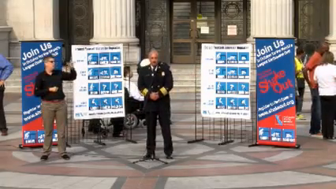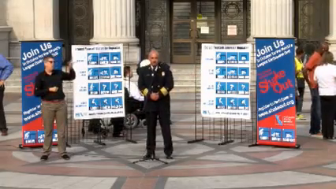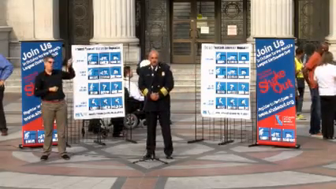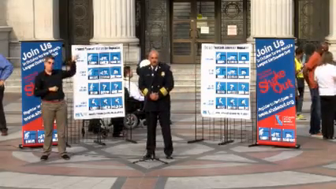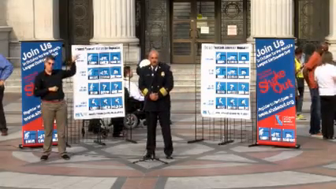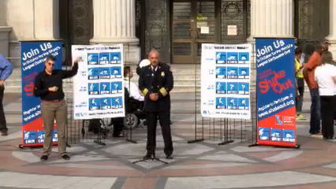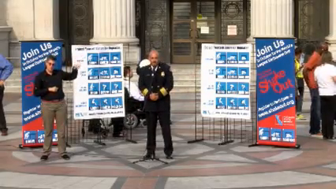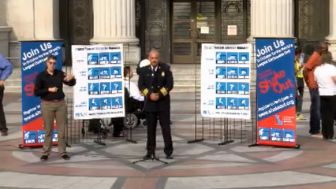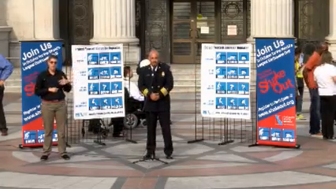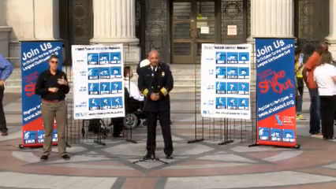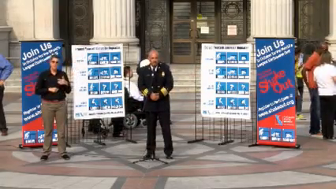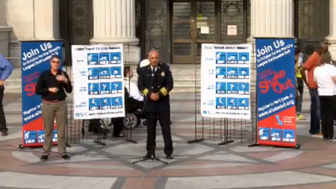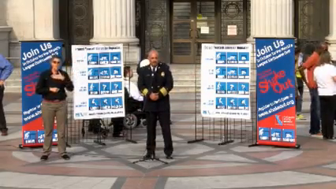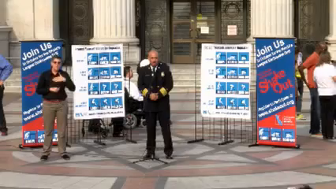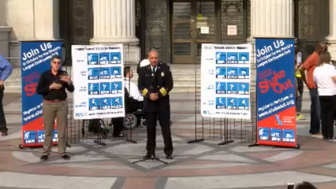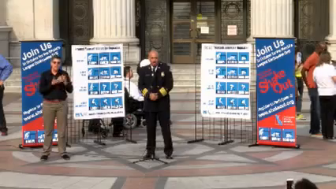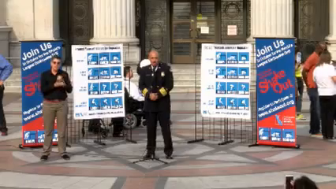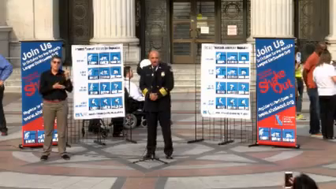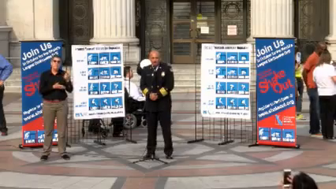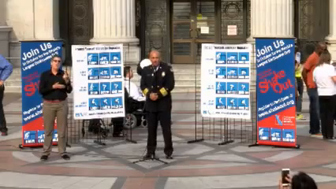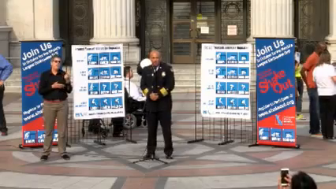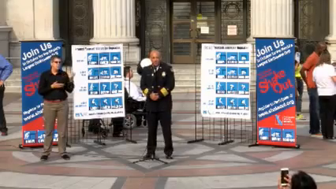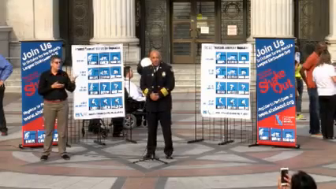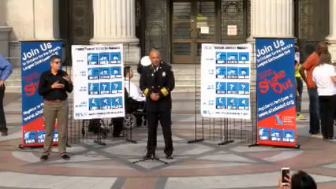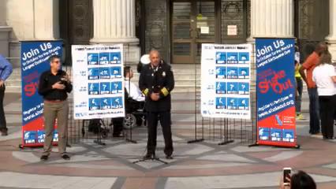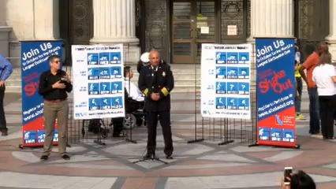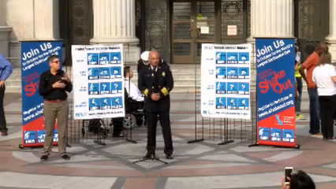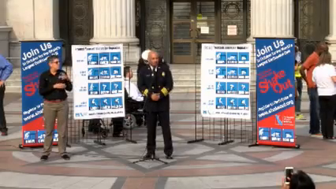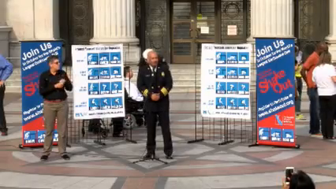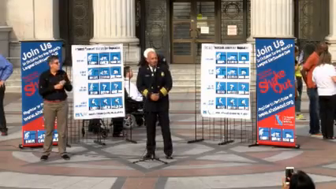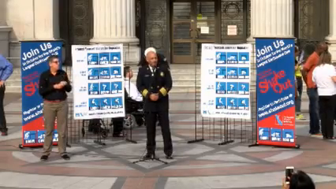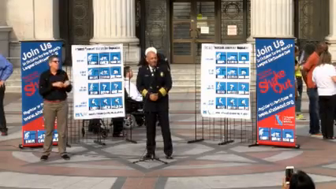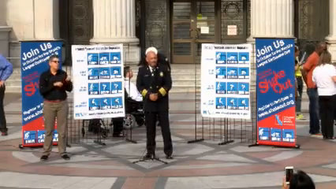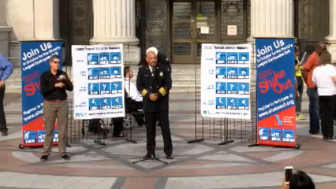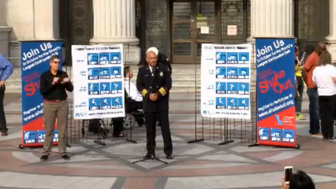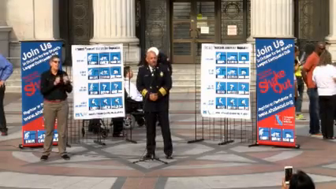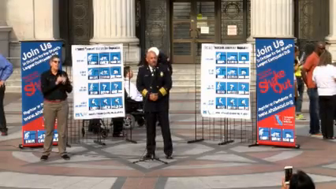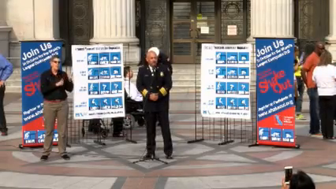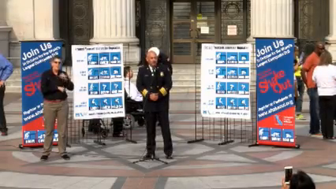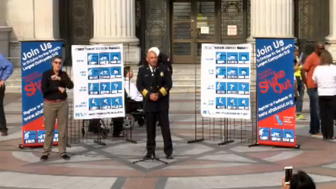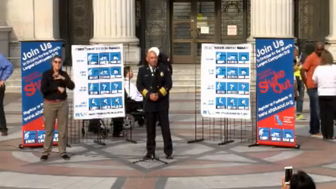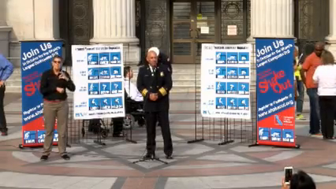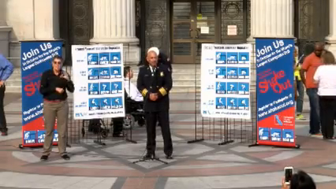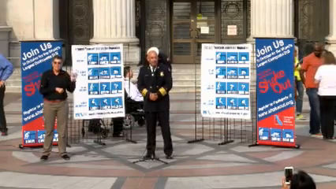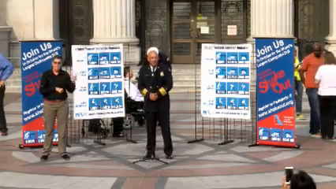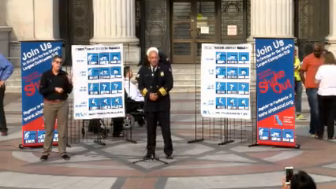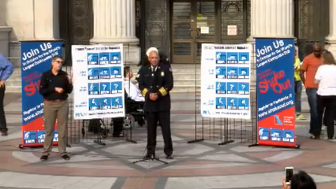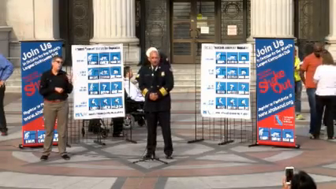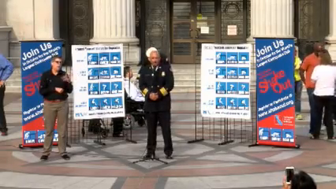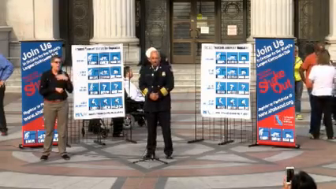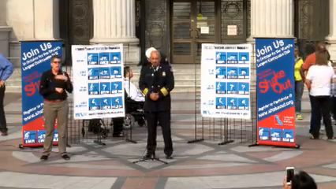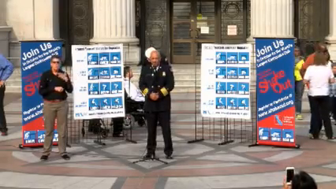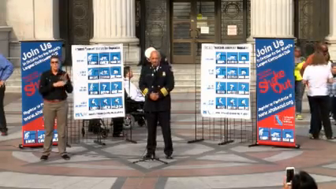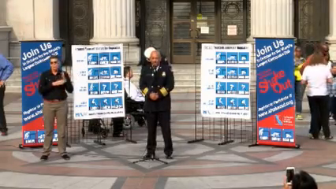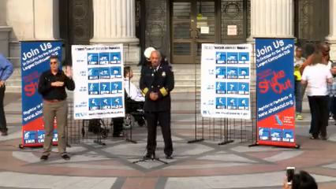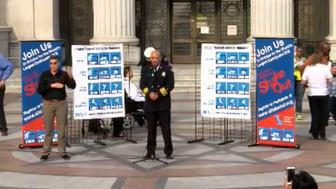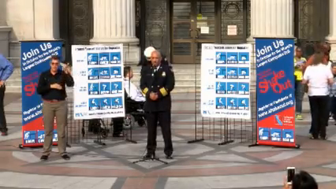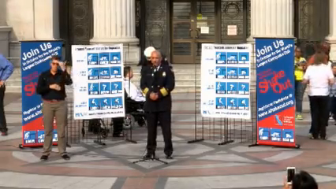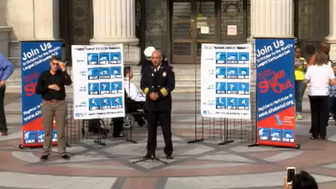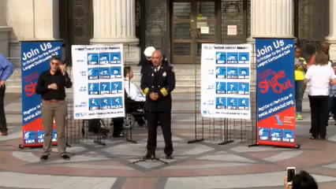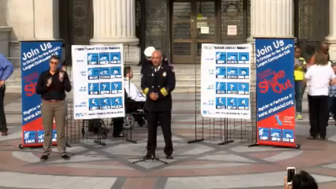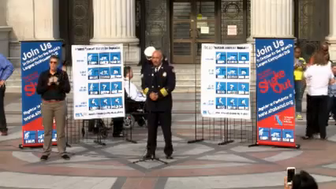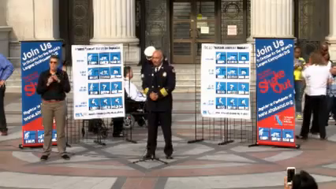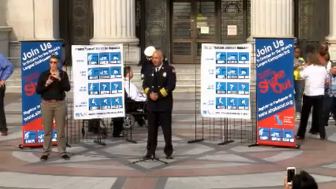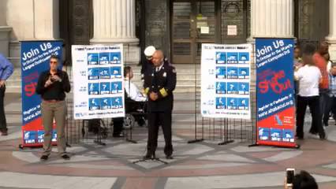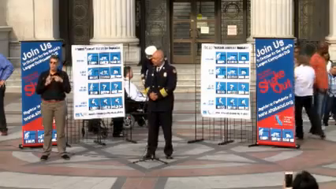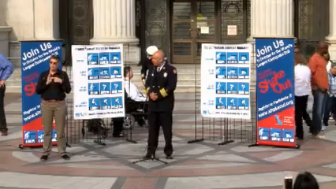advantage of the time and the ability to interact with those staff members. I'd be more than happy to engage you and share their knowledge about their specialized equipment